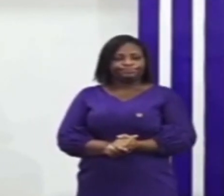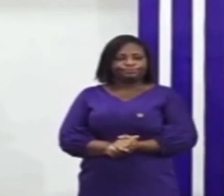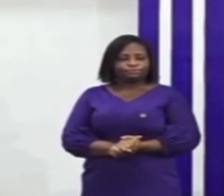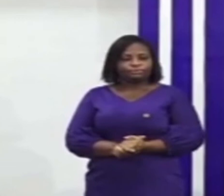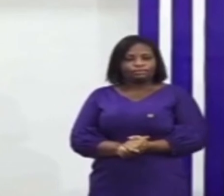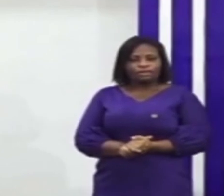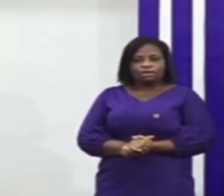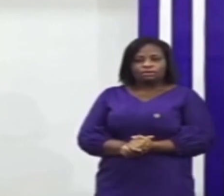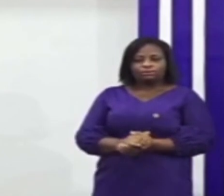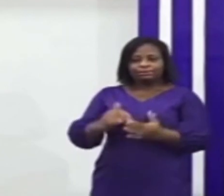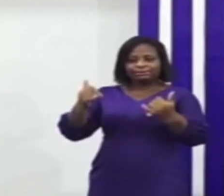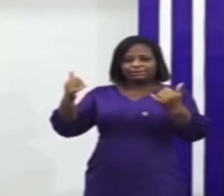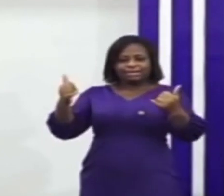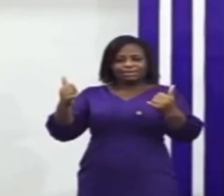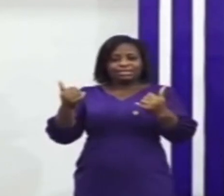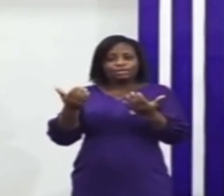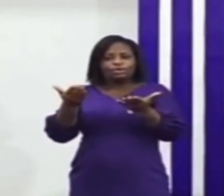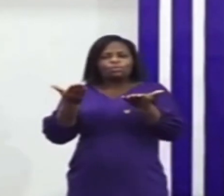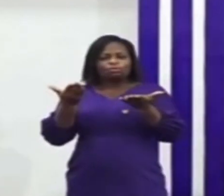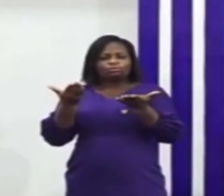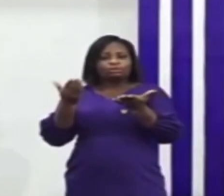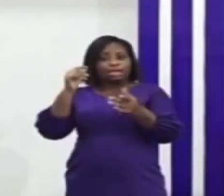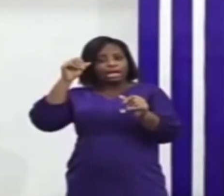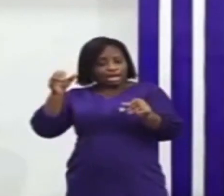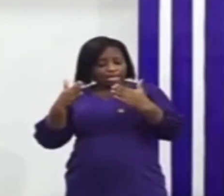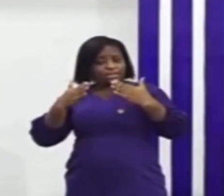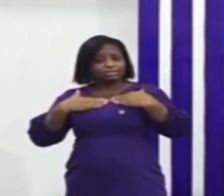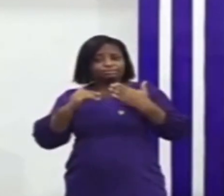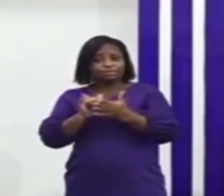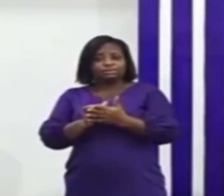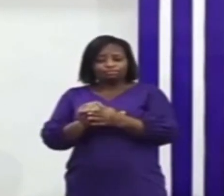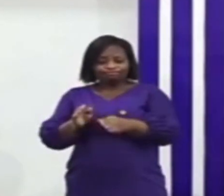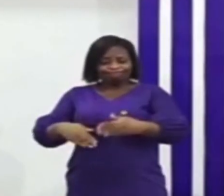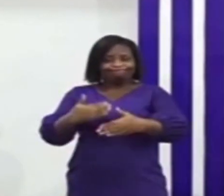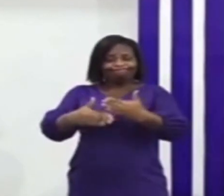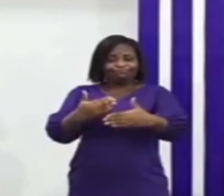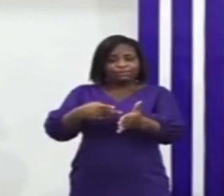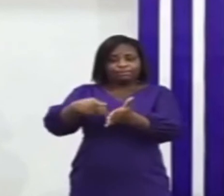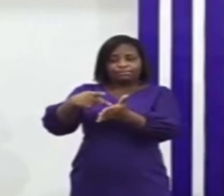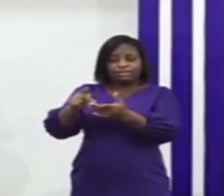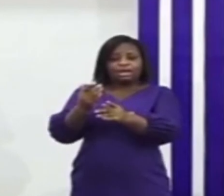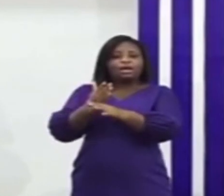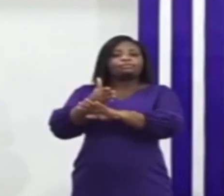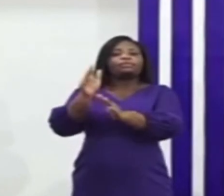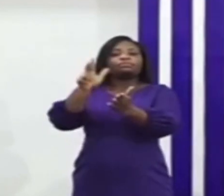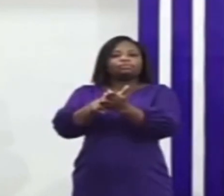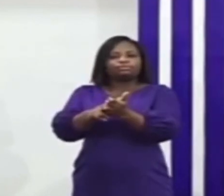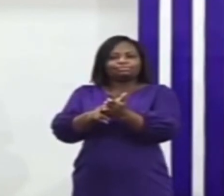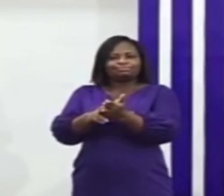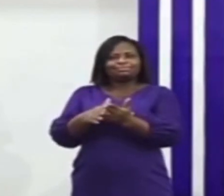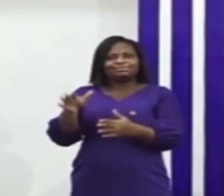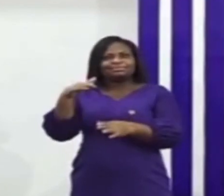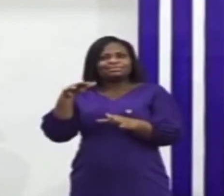the legitimate claims admitted for processing and payment after validation in the region of